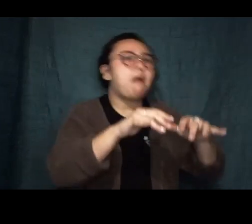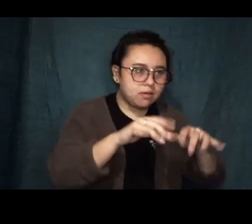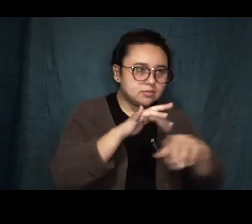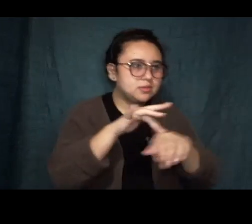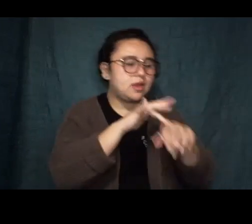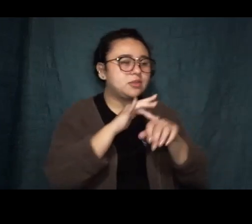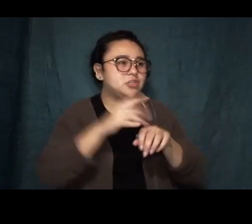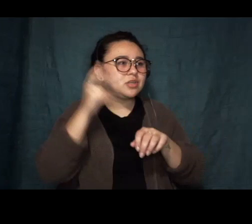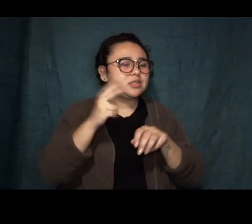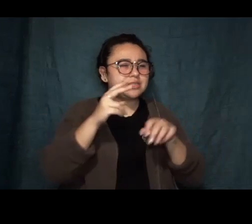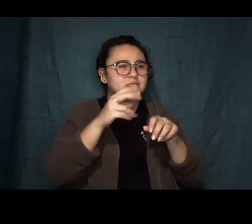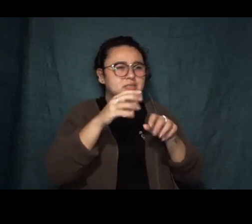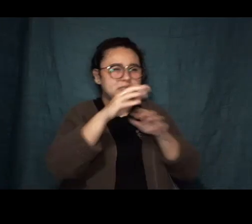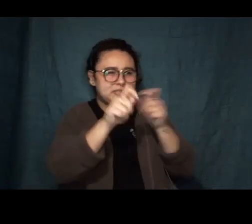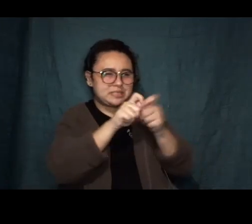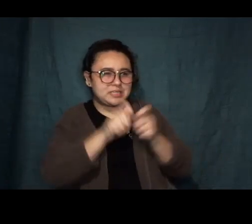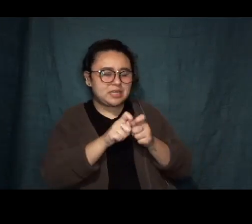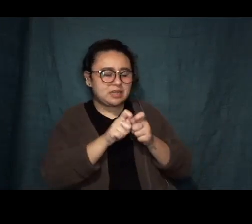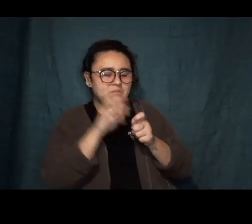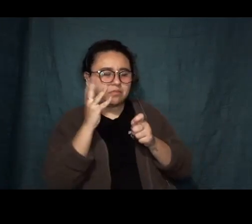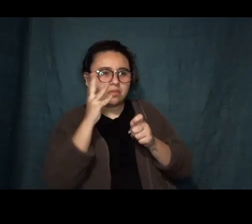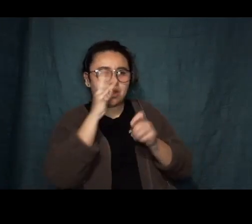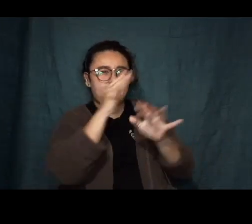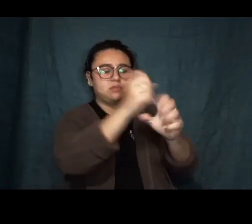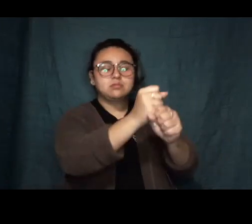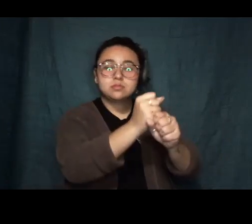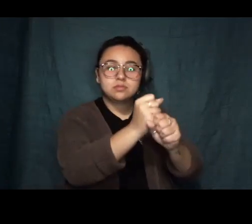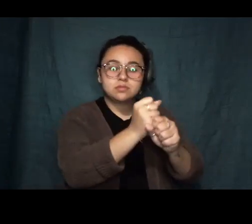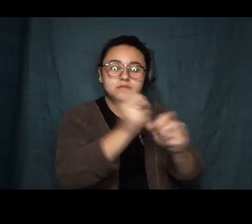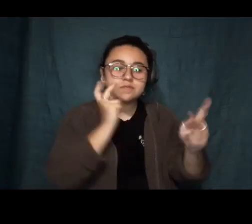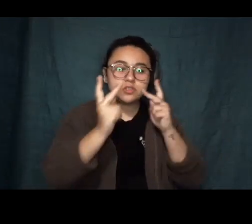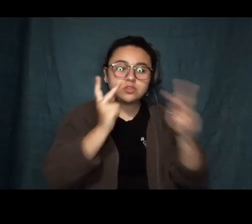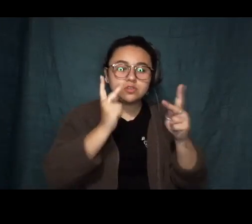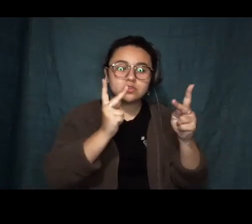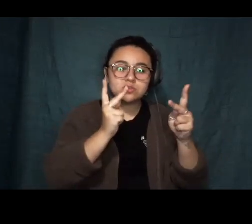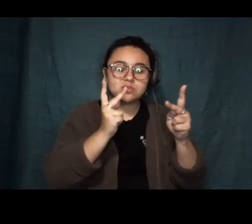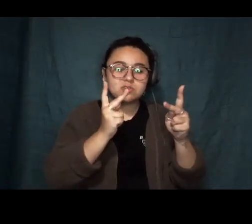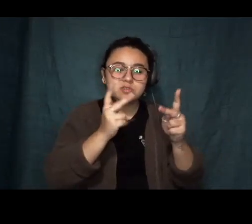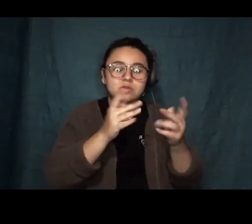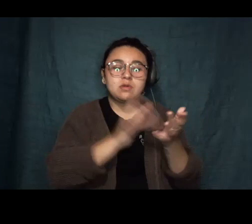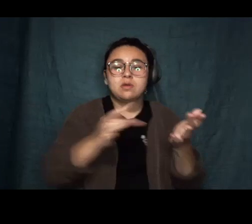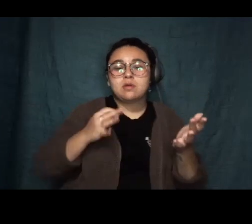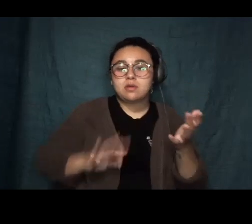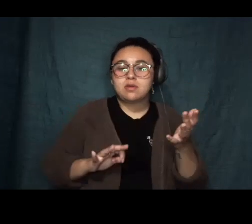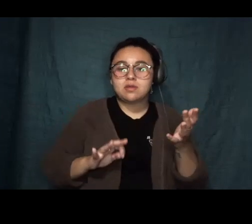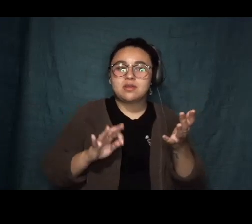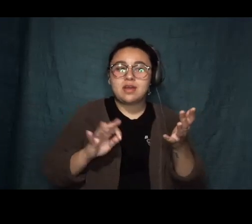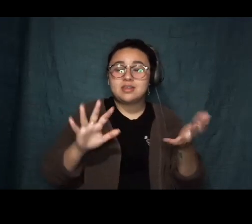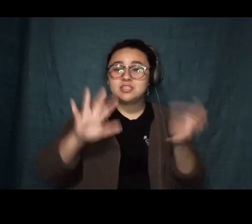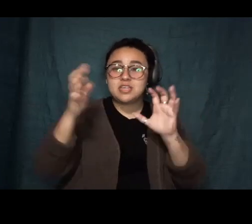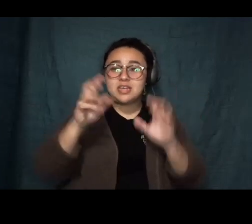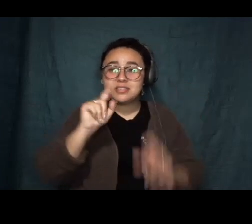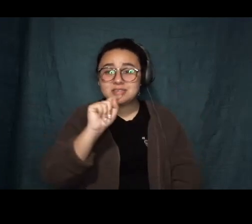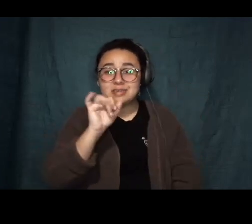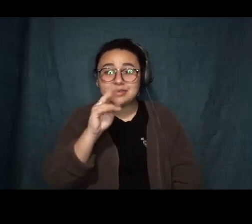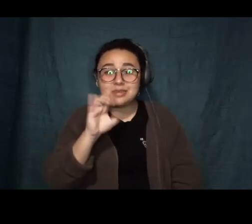stunning. To preserve history, he said to the public, to capitalize on a renewed interest in the disaster, he said to his investors. He had